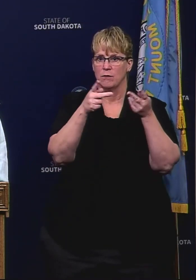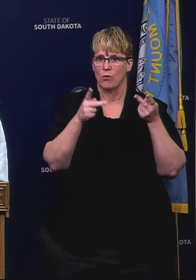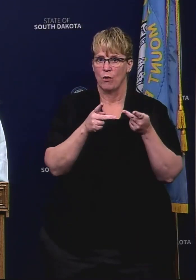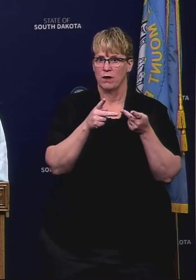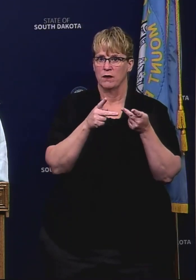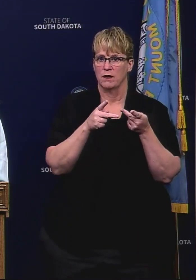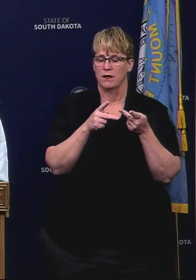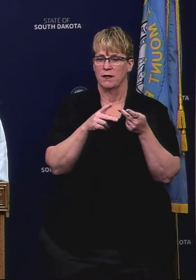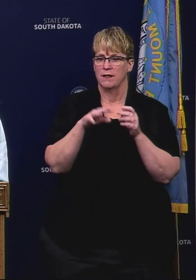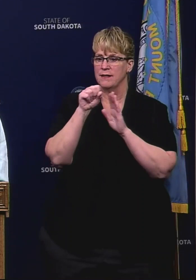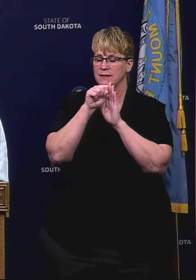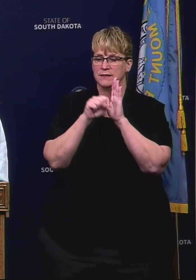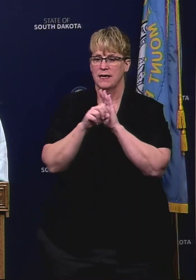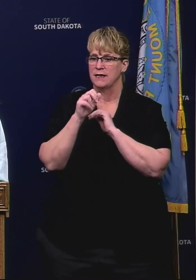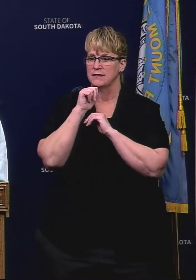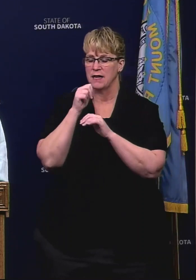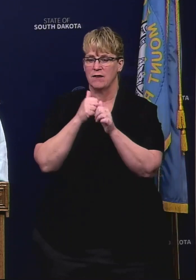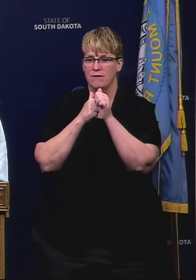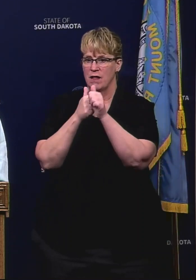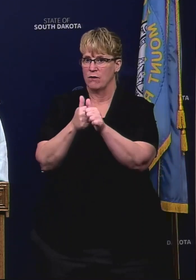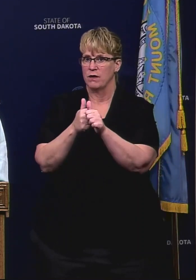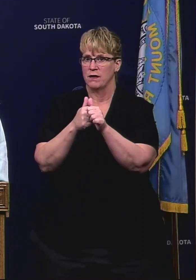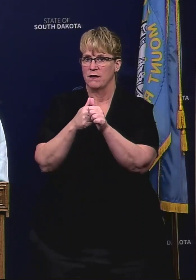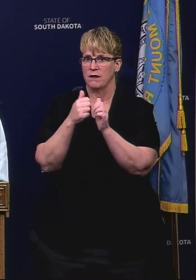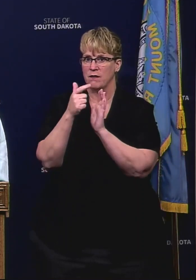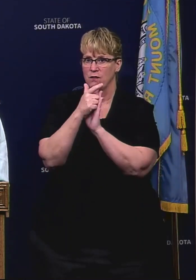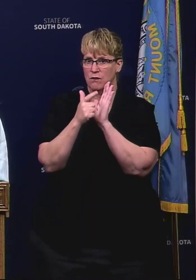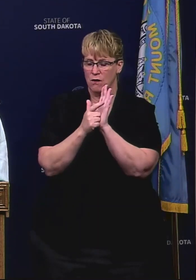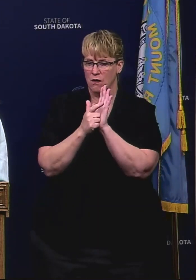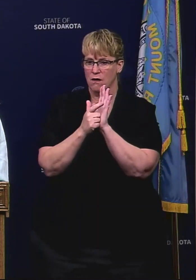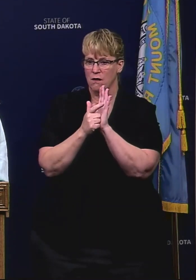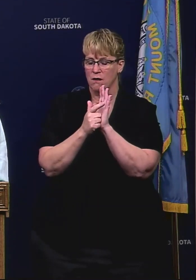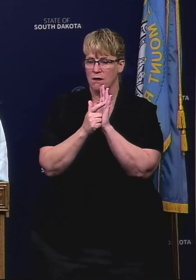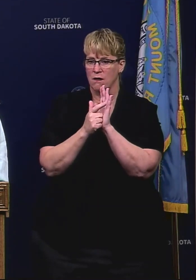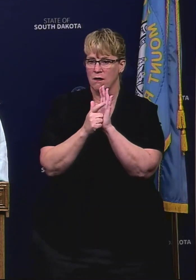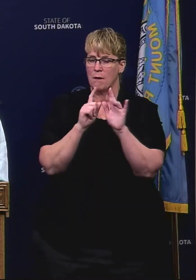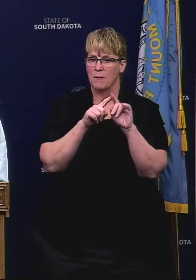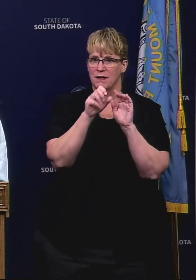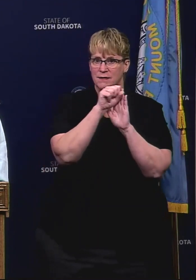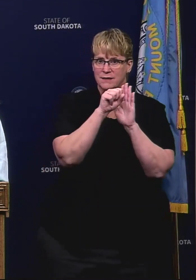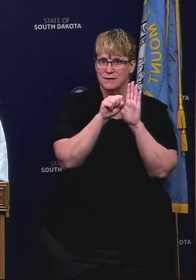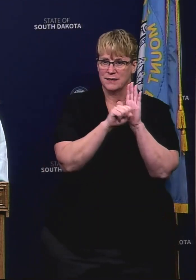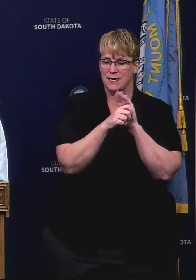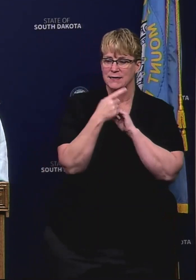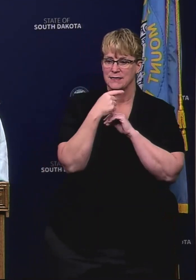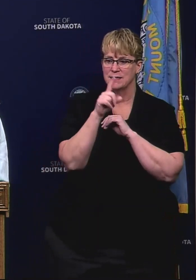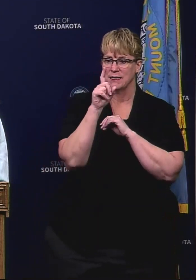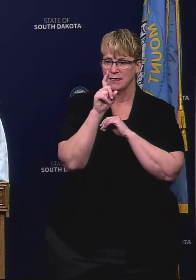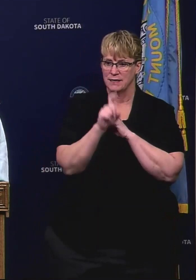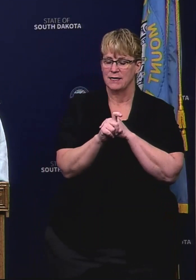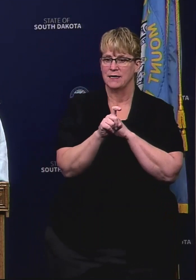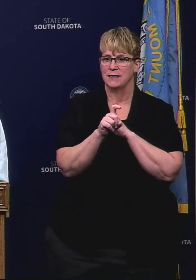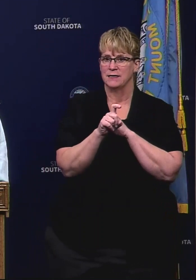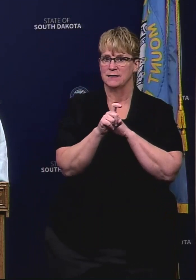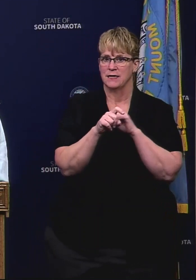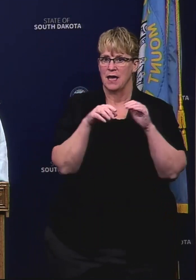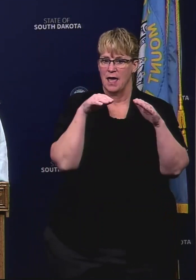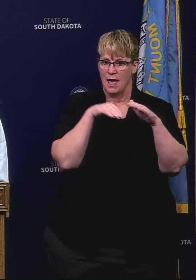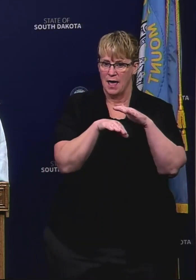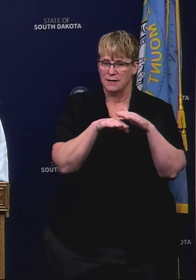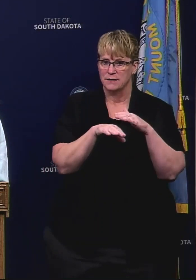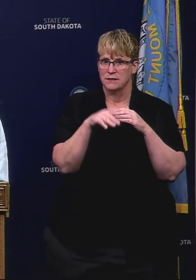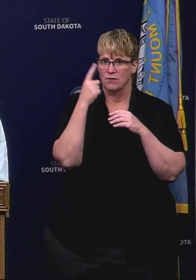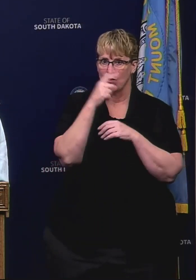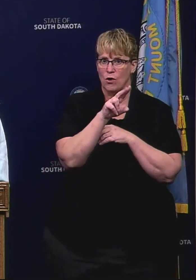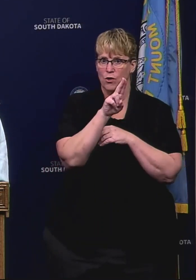law since they haven't consulted and come to an agreement with the state but the state also says that it needs unobstructed access to